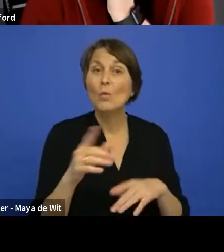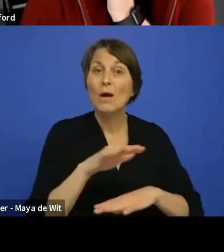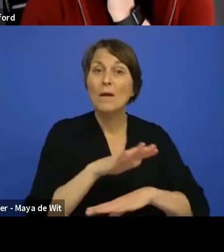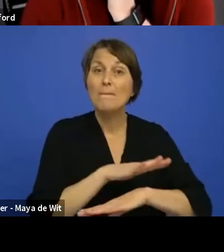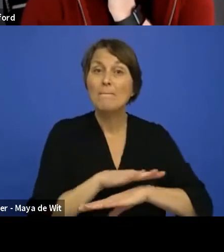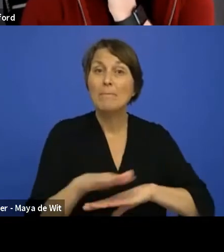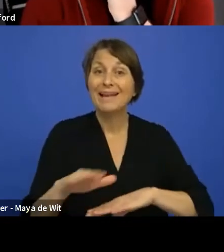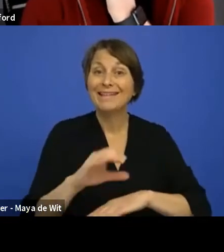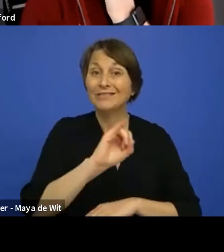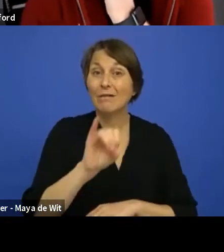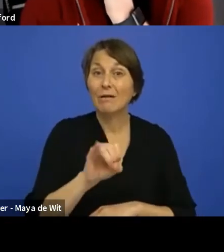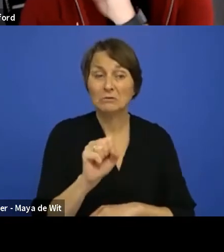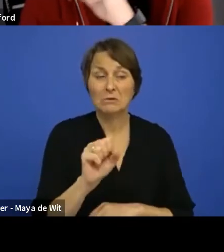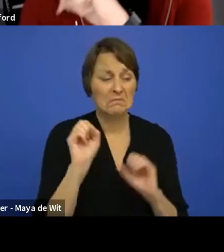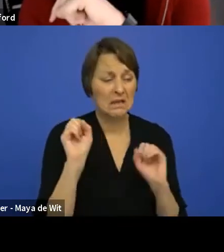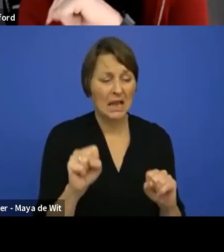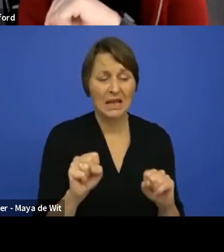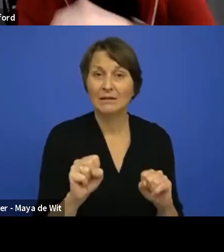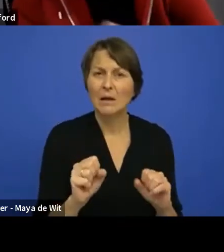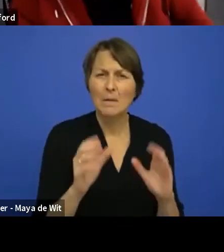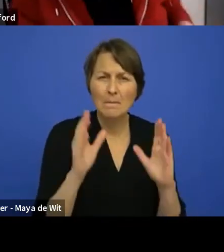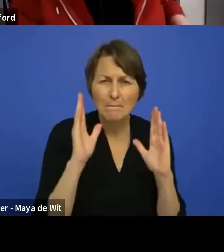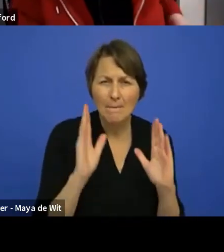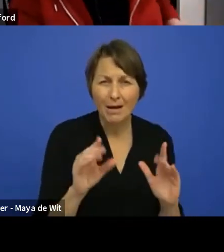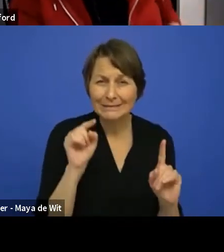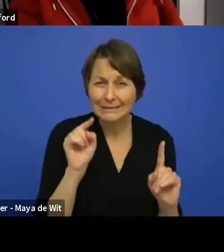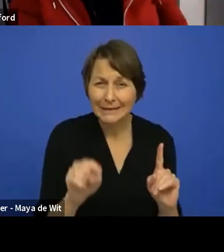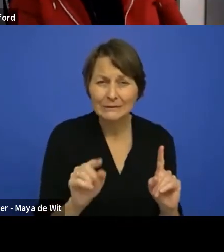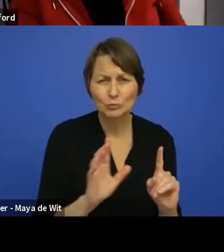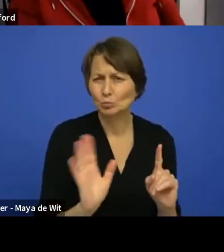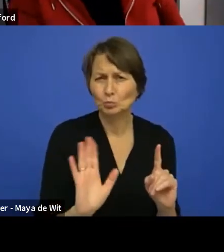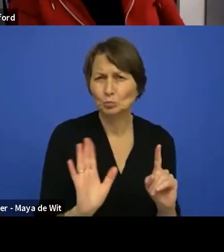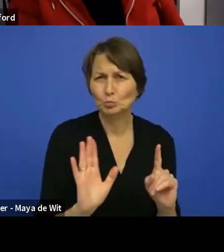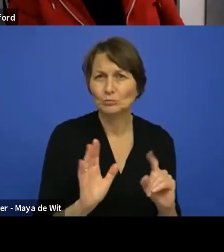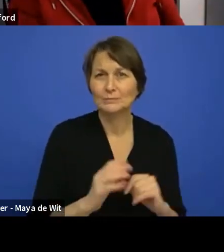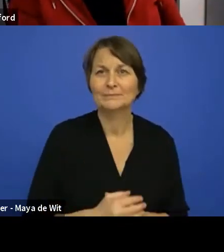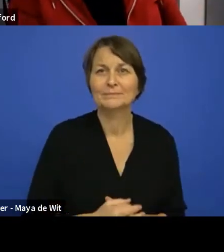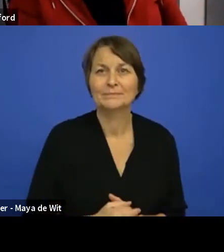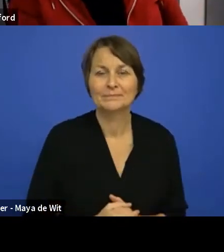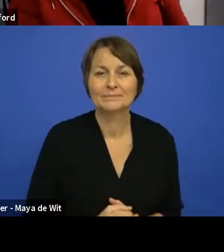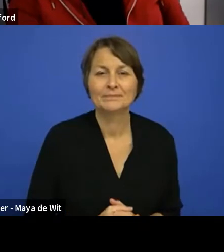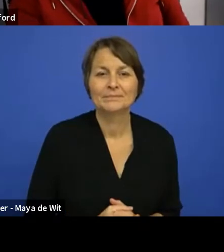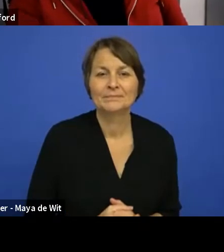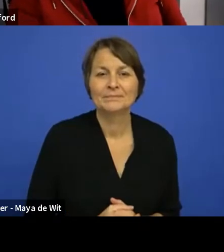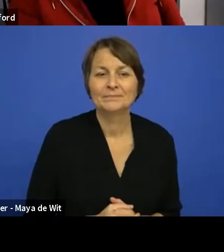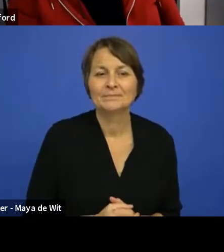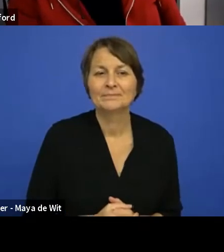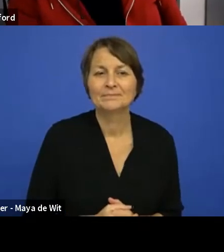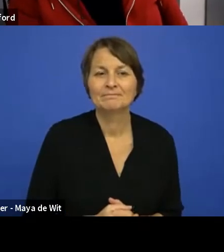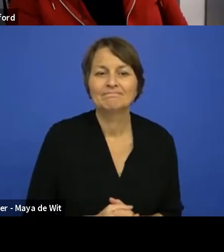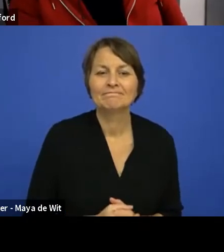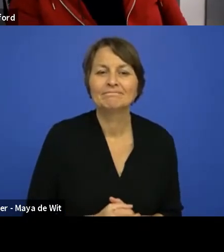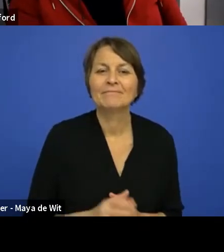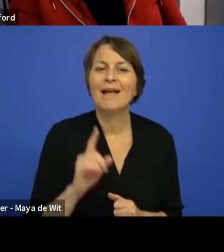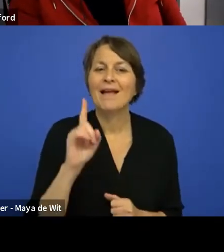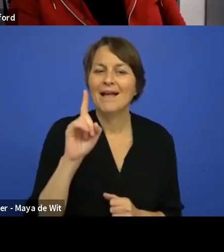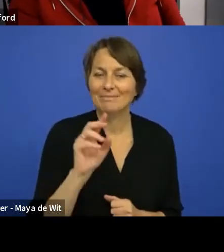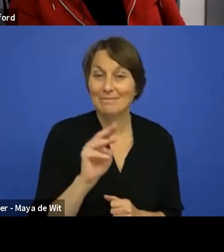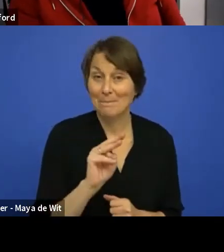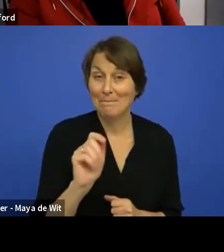There's no requirement for you to use TypeScript and there won't be. I guess documentation leads into one of the other questions we've got as